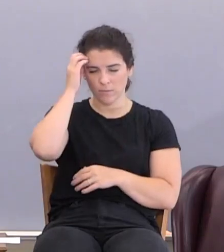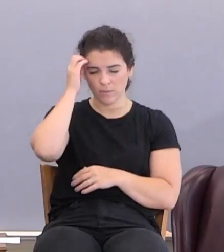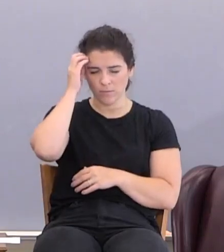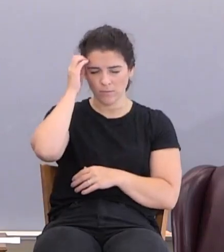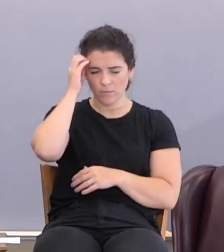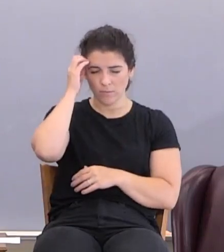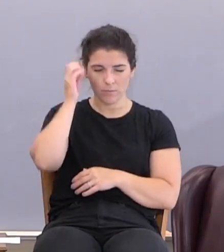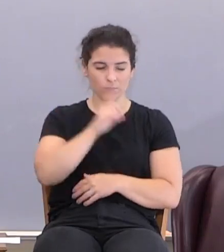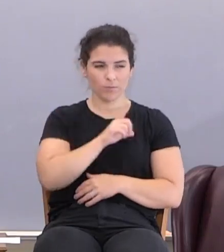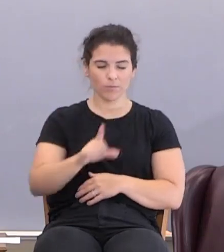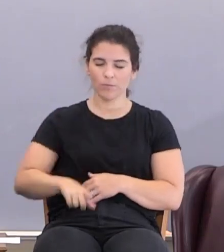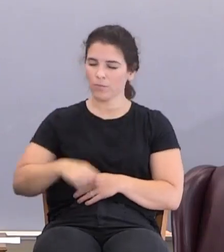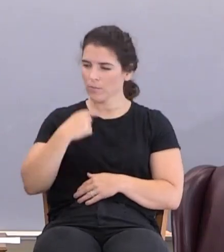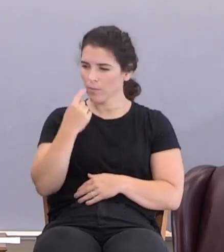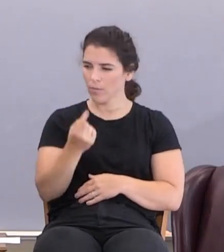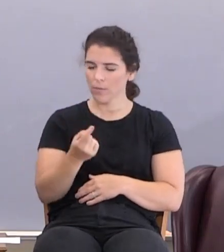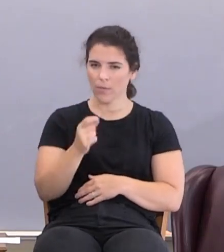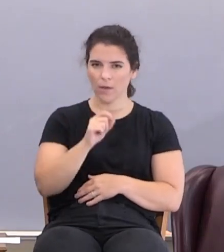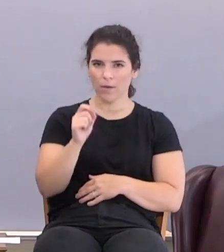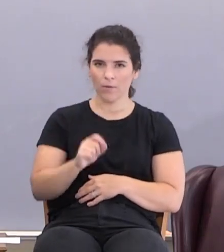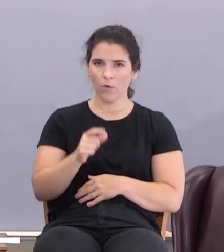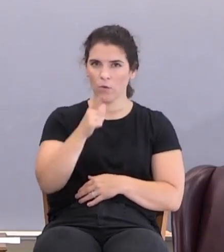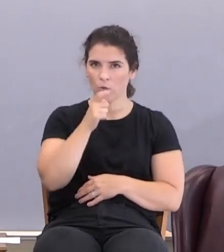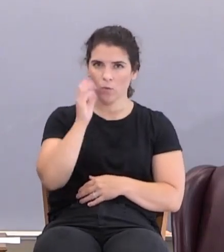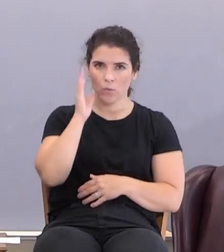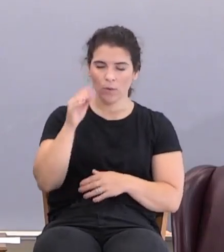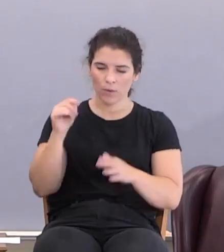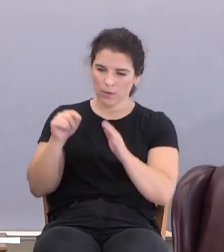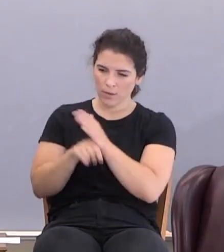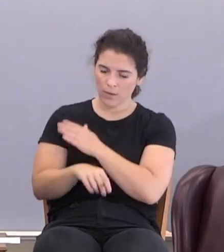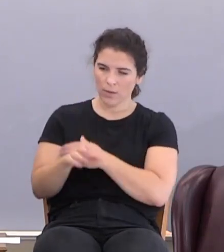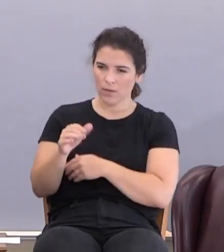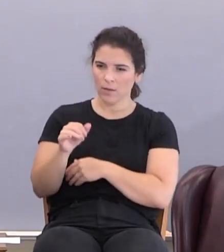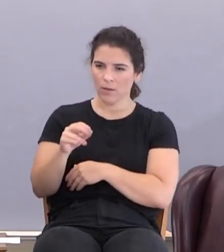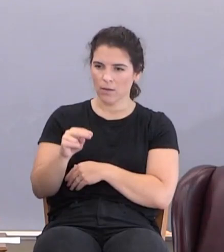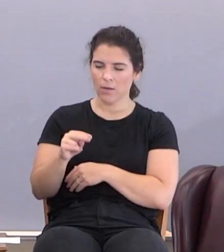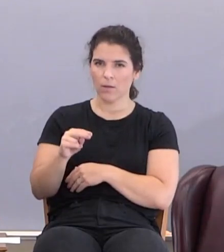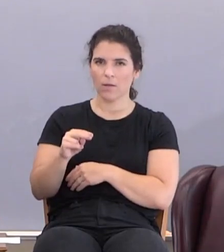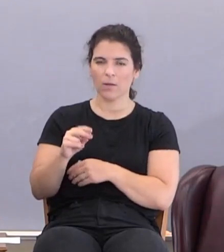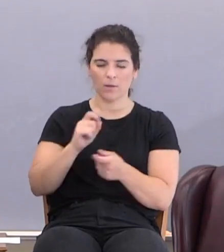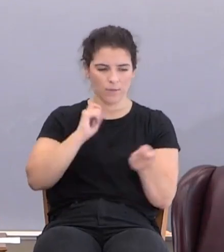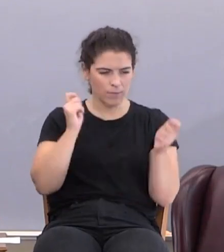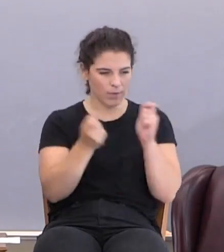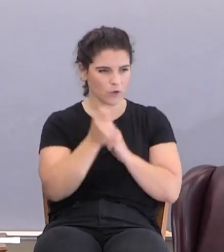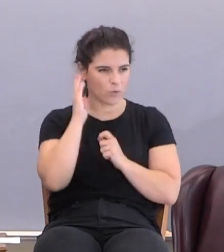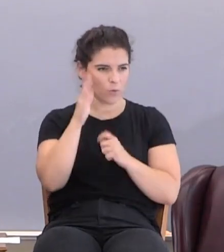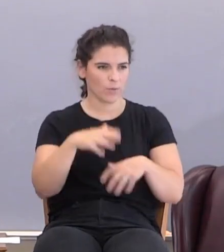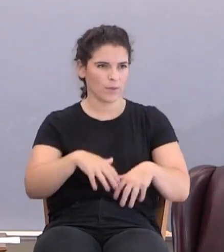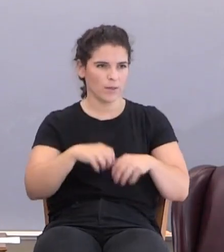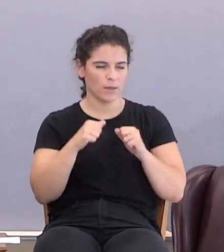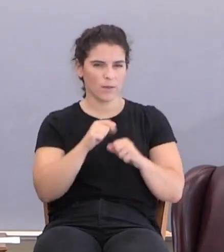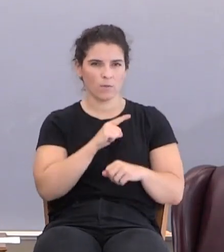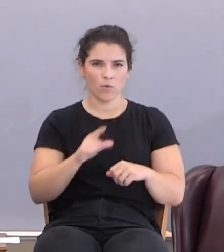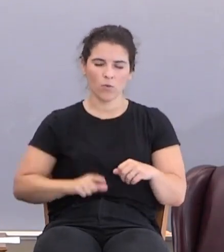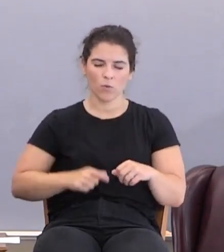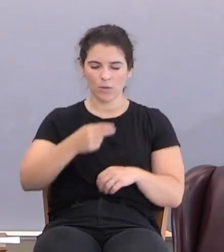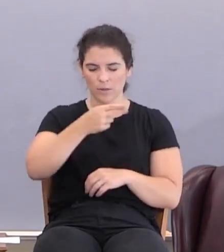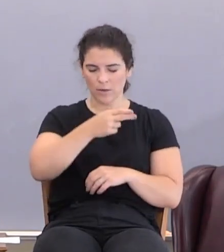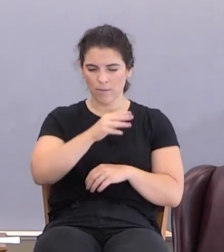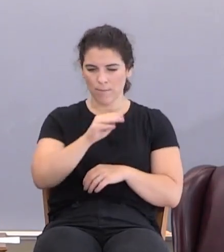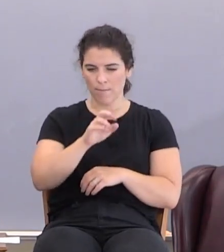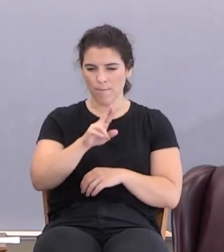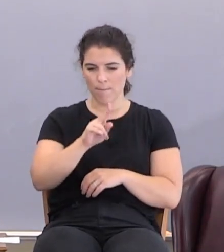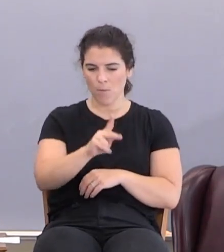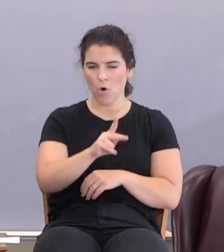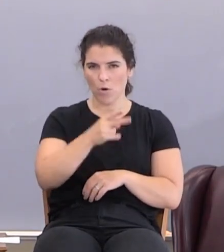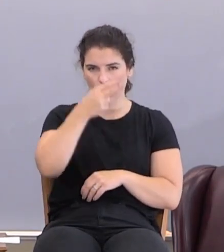The Lord said unto him, therefore, whosoever slayeth Cain, vengeance shall be taken on him. And the Lord set a mark upon Cain,